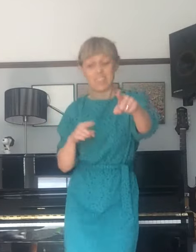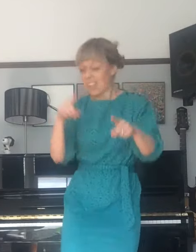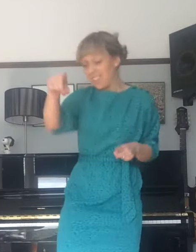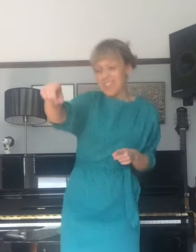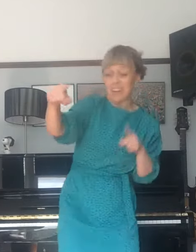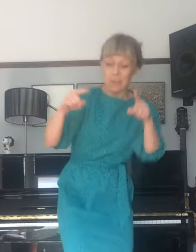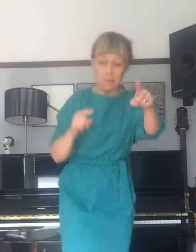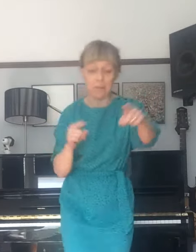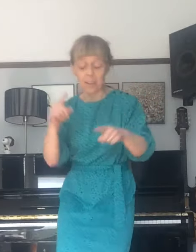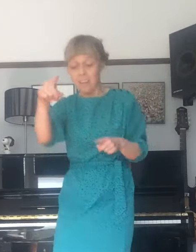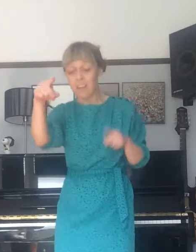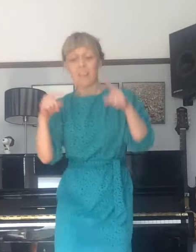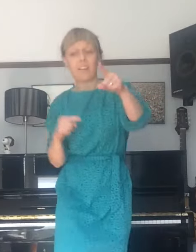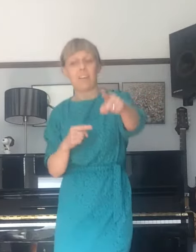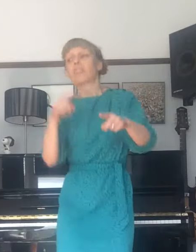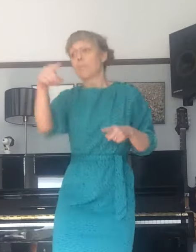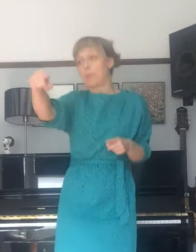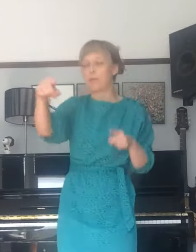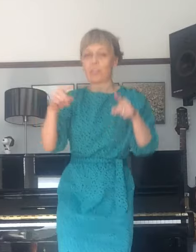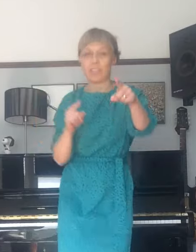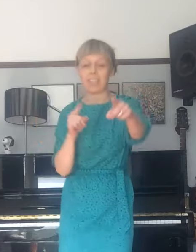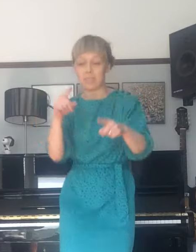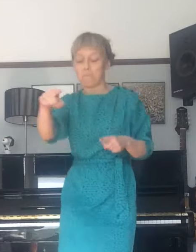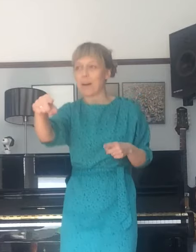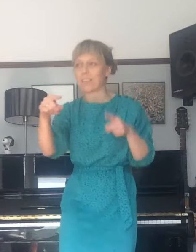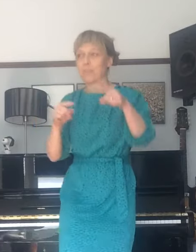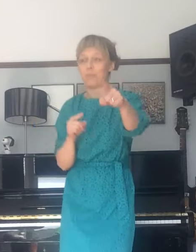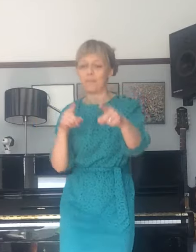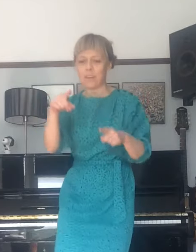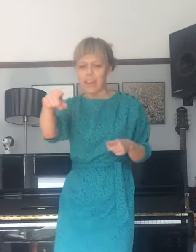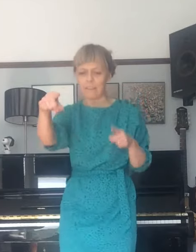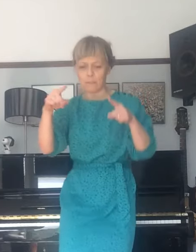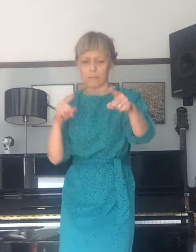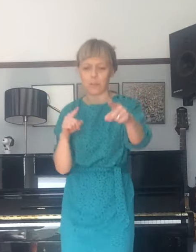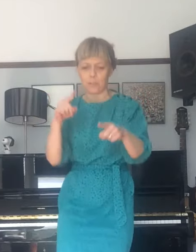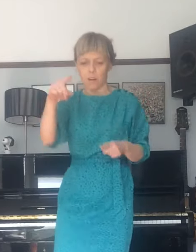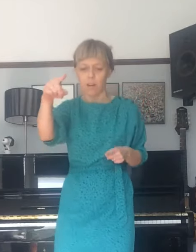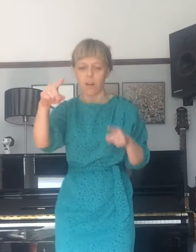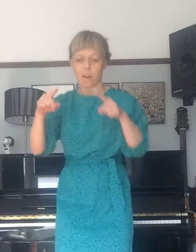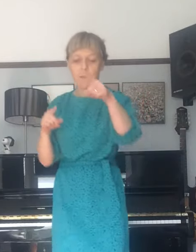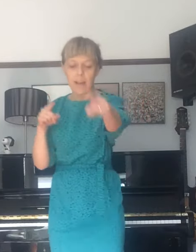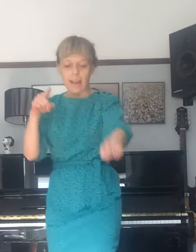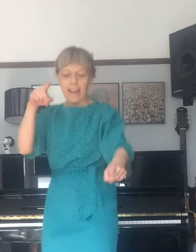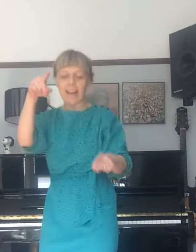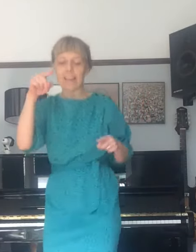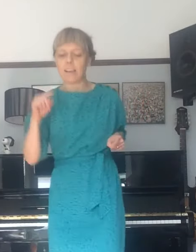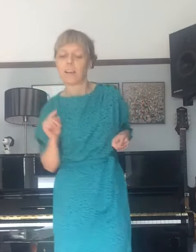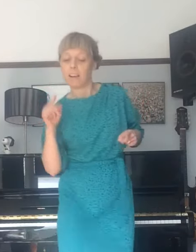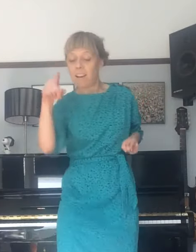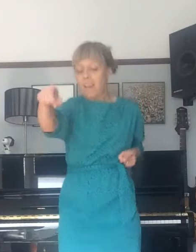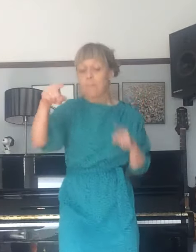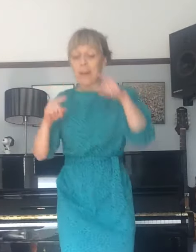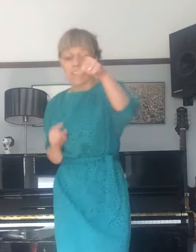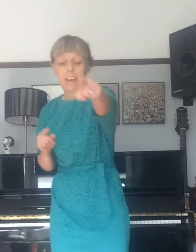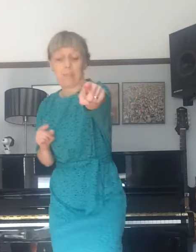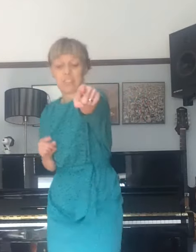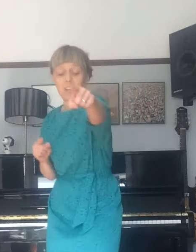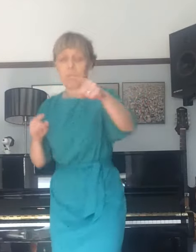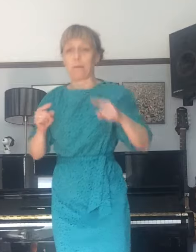said, no. So push this button with your left hand. Oh, Hey, my name is Joe.